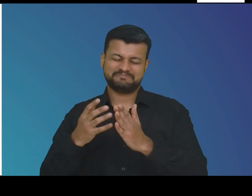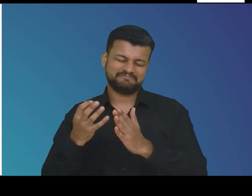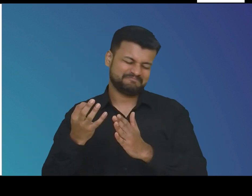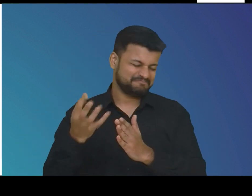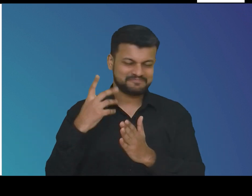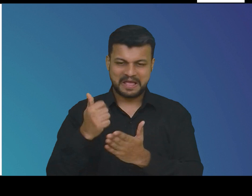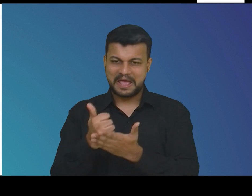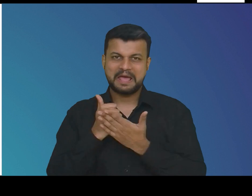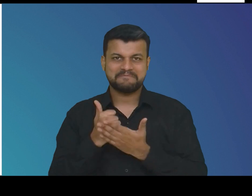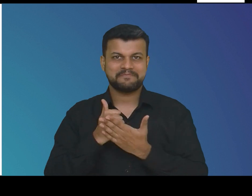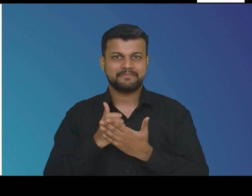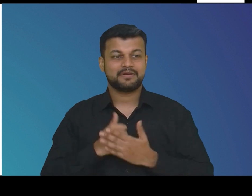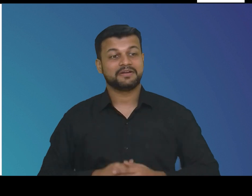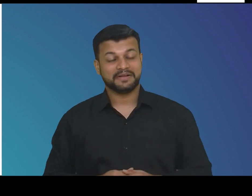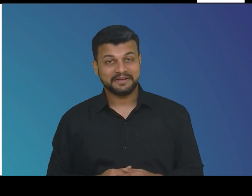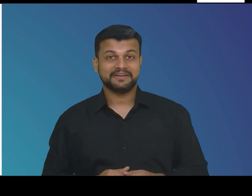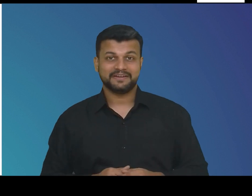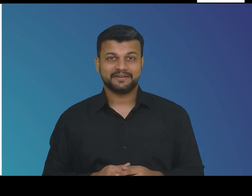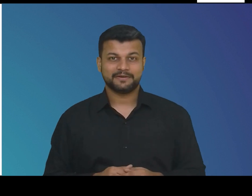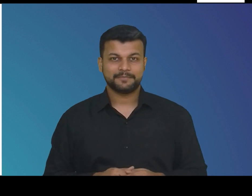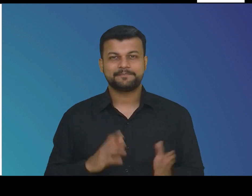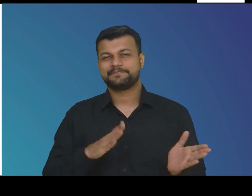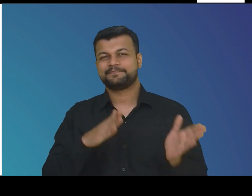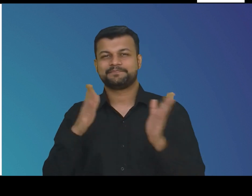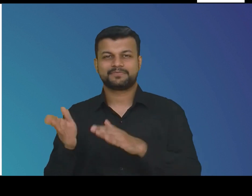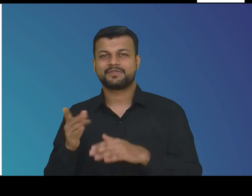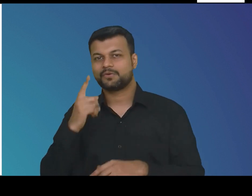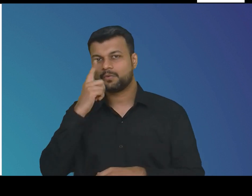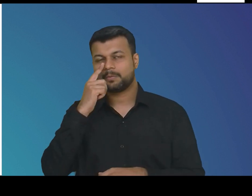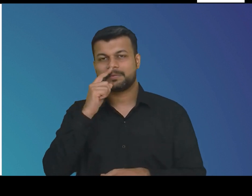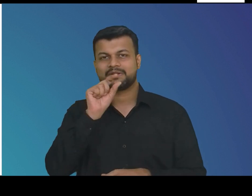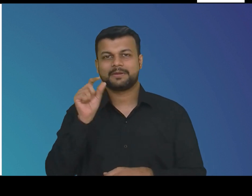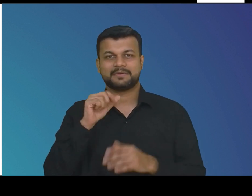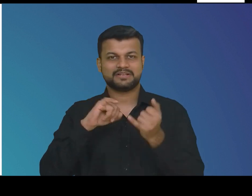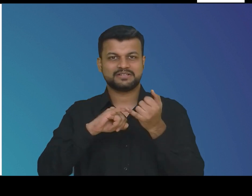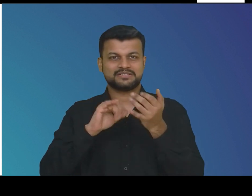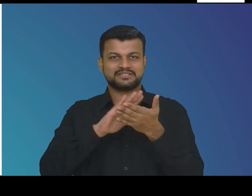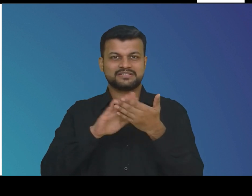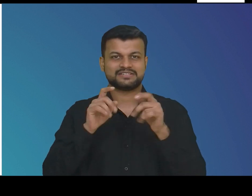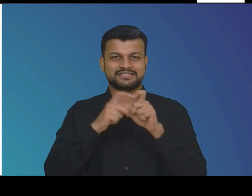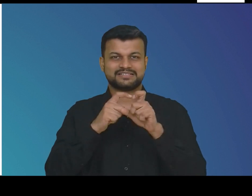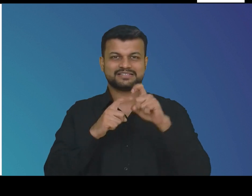of a paralympic medal she now calls the sport a ray of sunshine